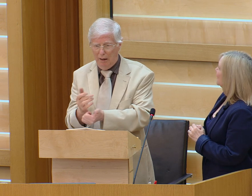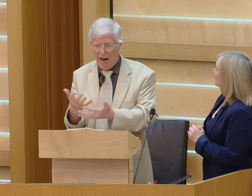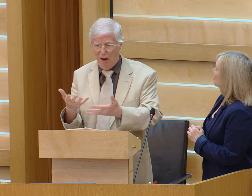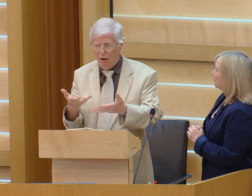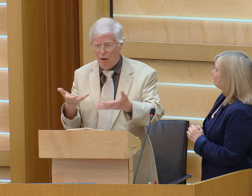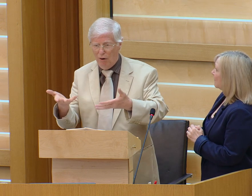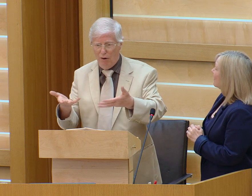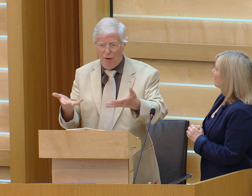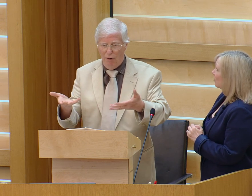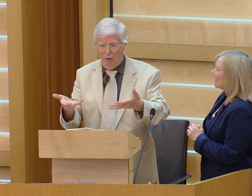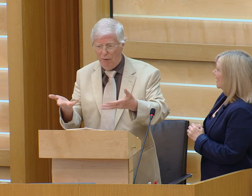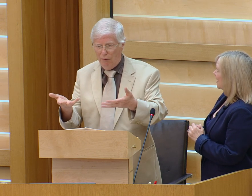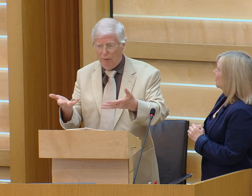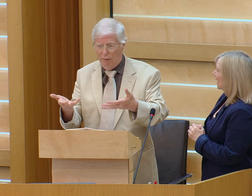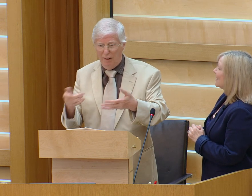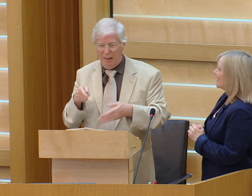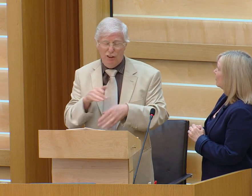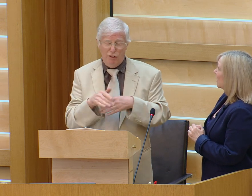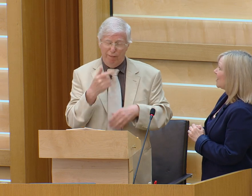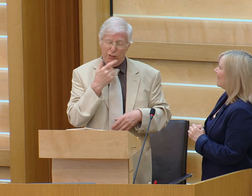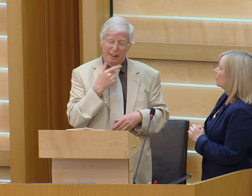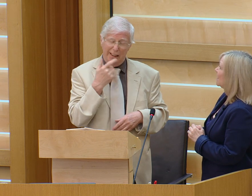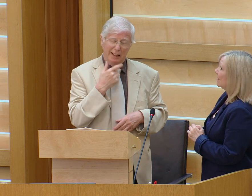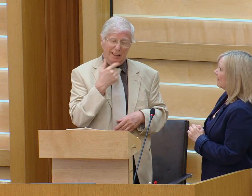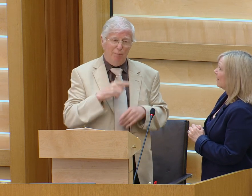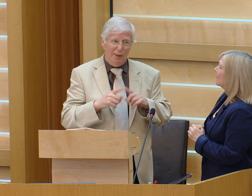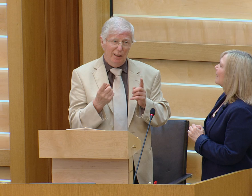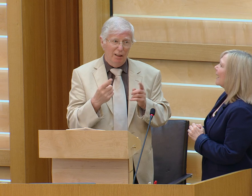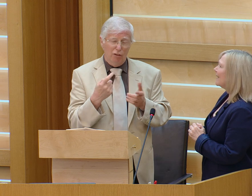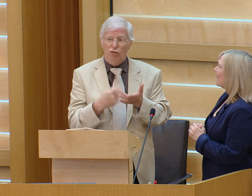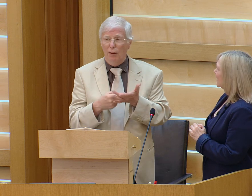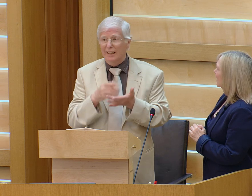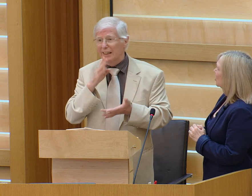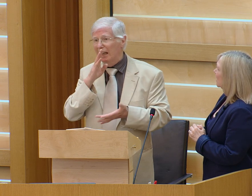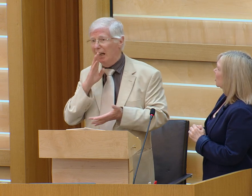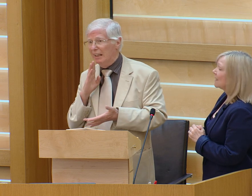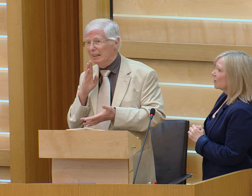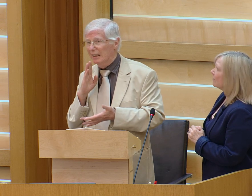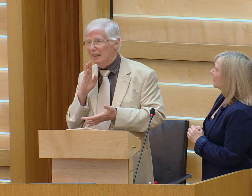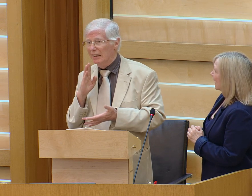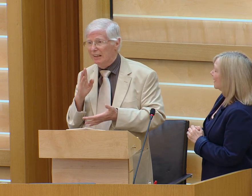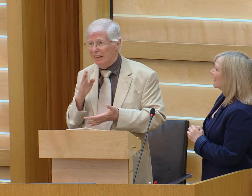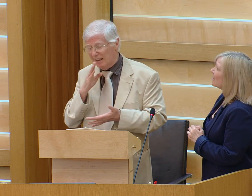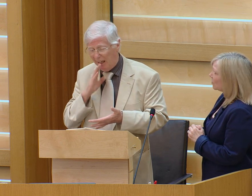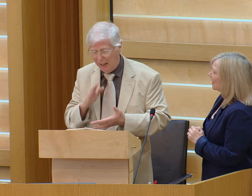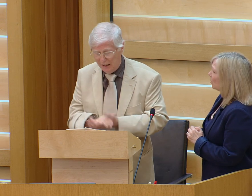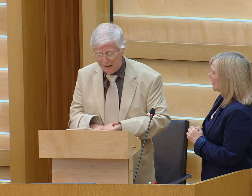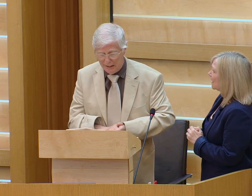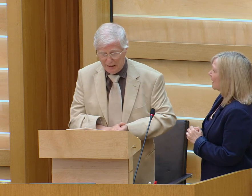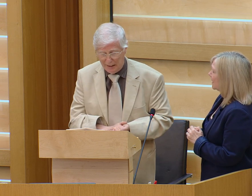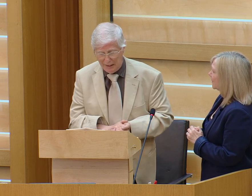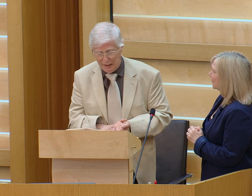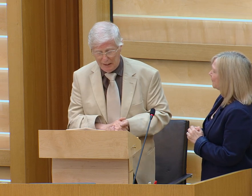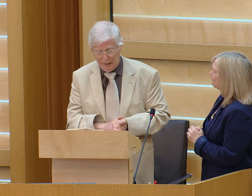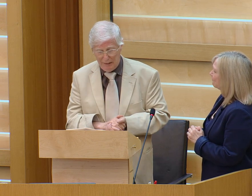would try and speak to them and they realize they're speaking to a deaf person and they're stuck and in that situation it's not funny it's really